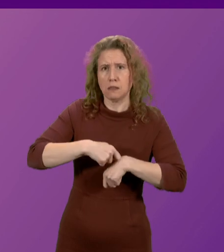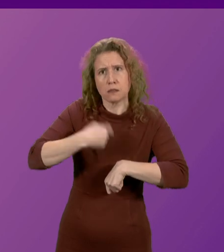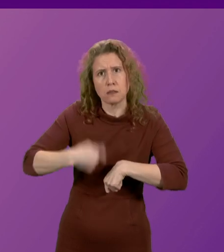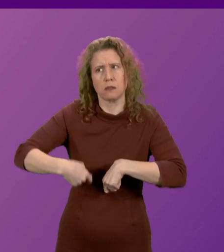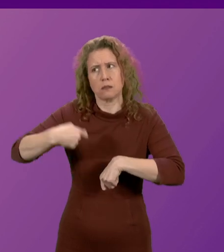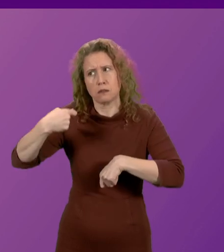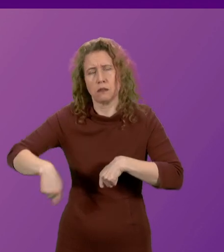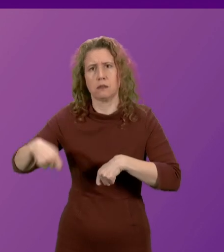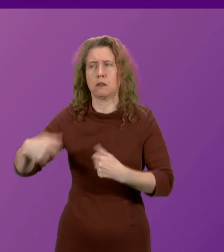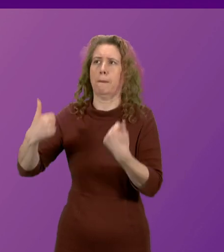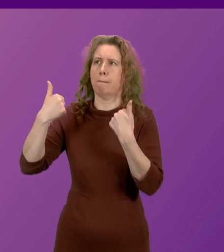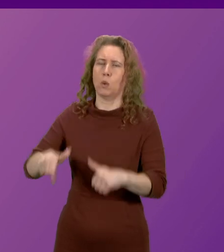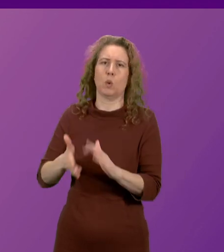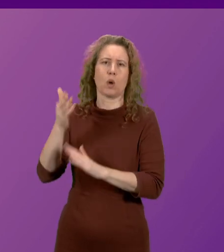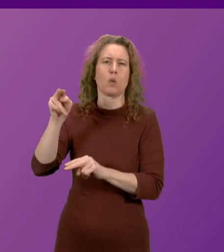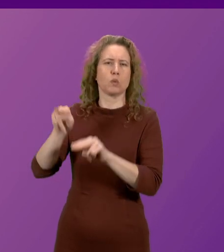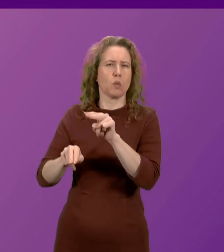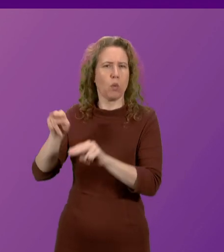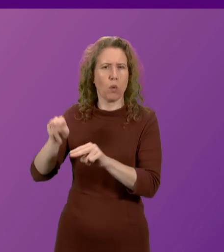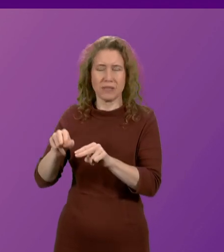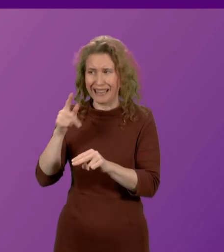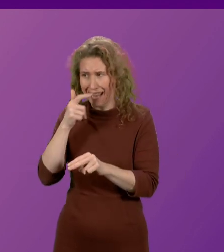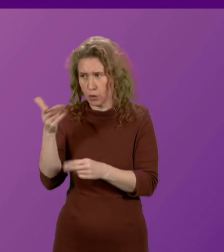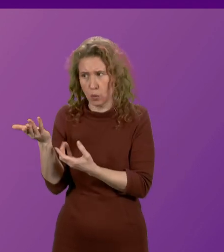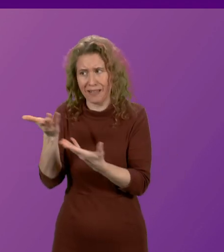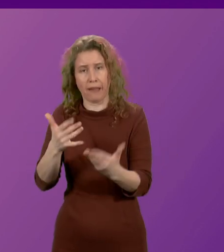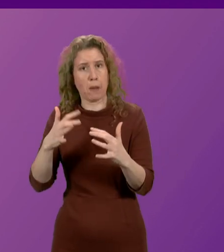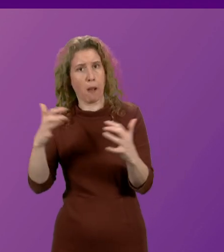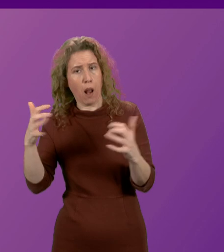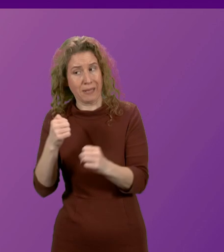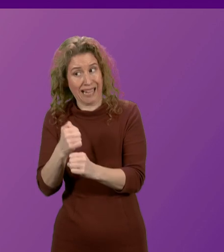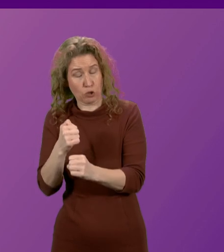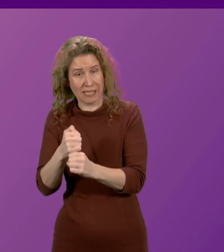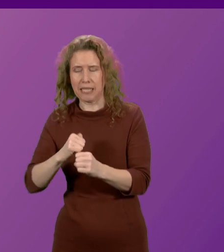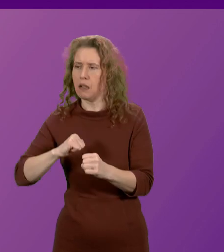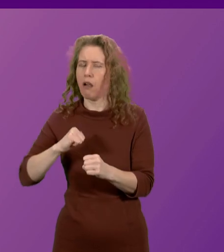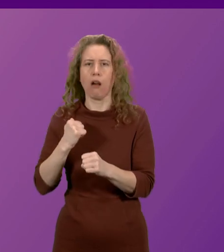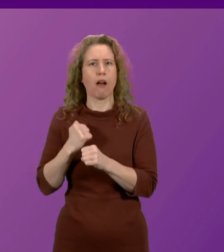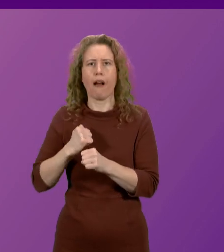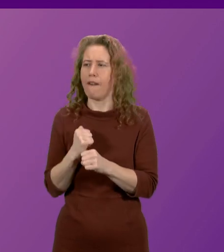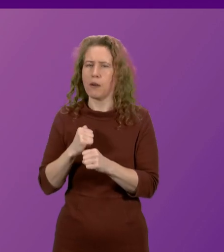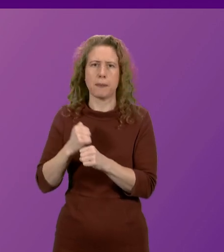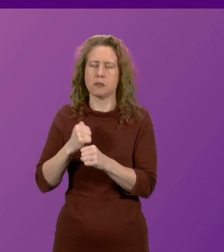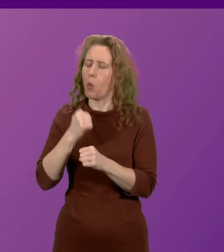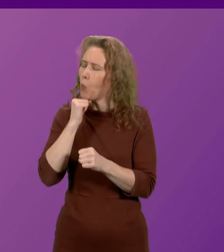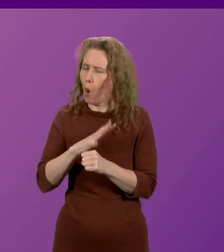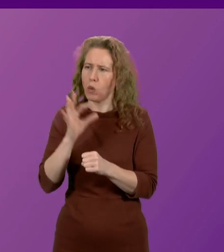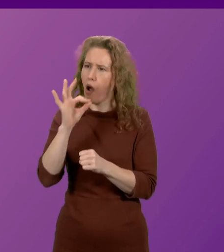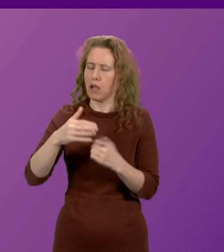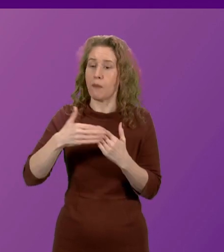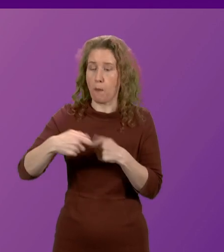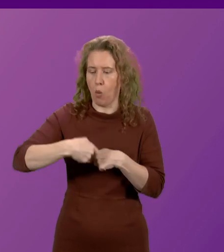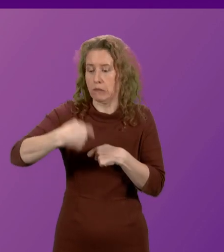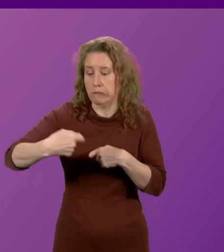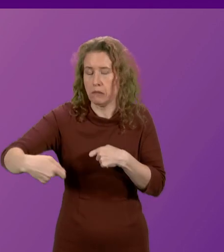court. Can the First Minister give Parliament a guarantee that the government will not seek any further extensions on the